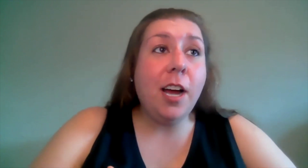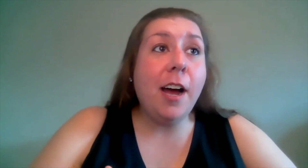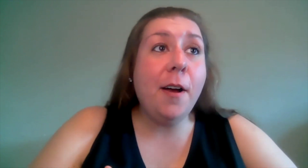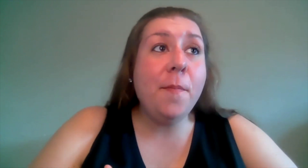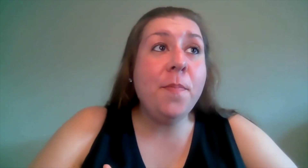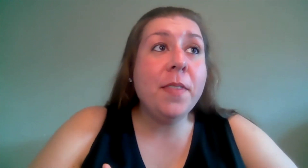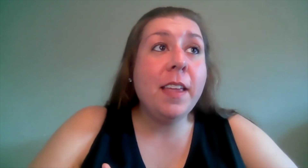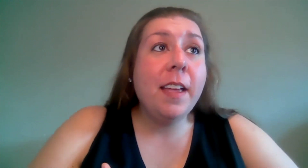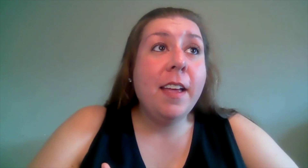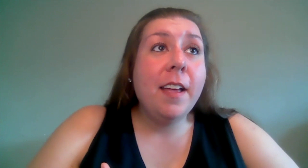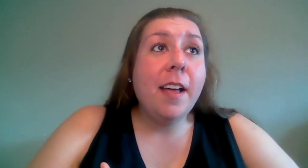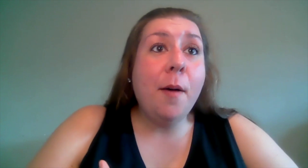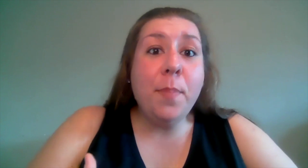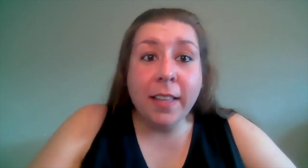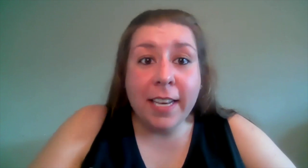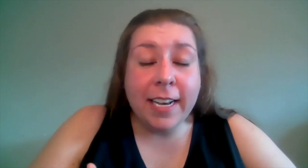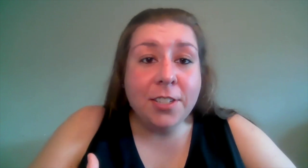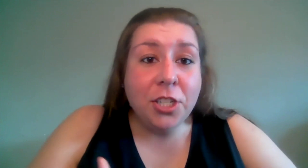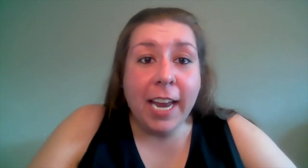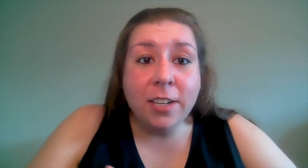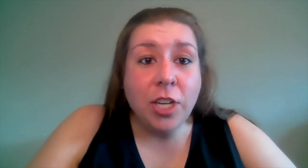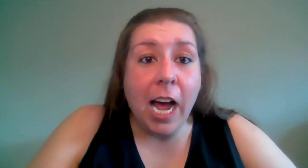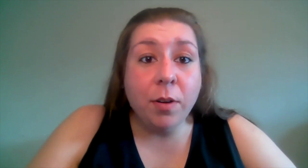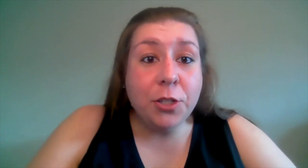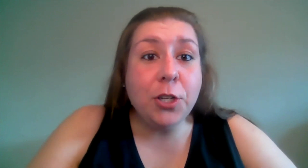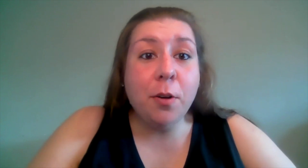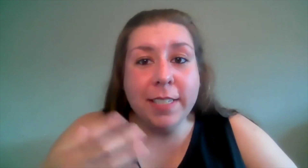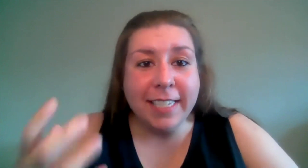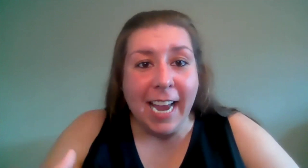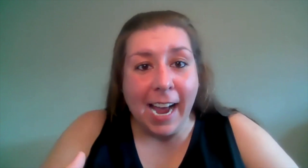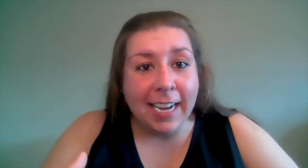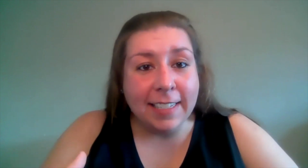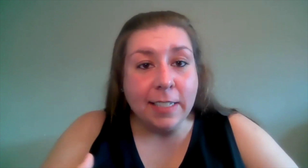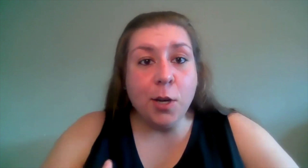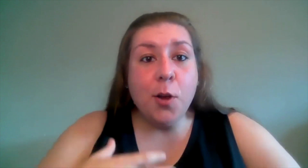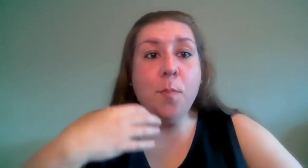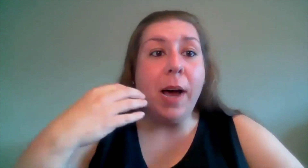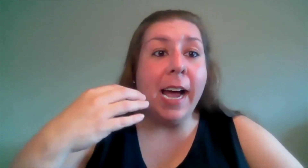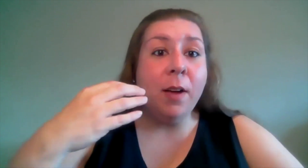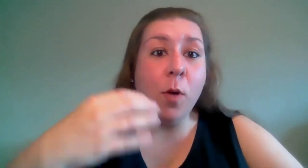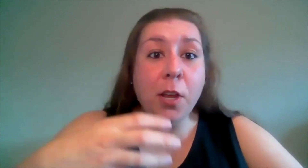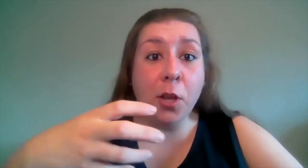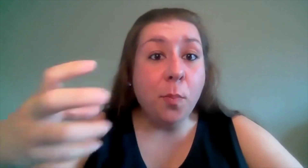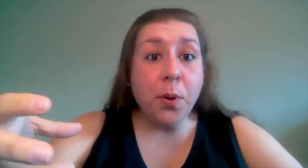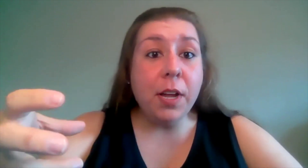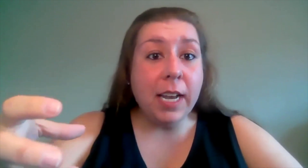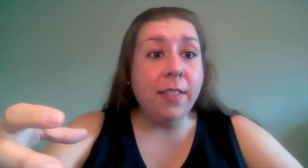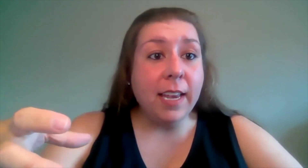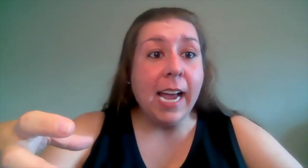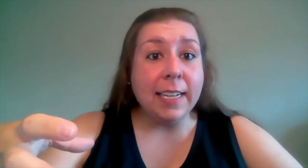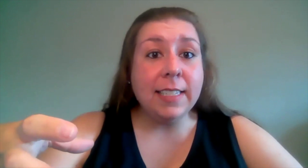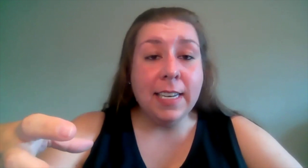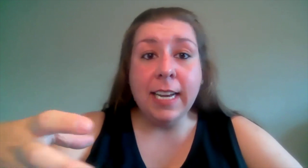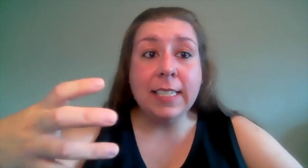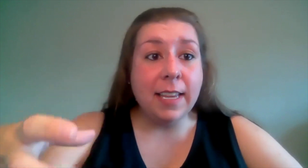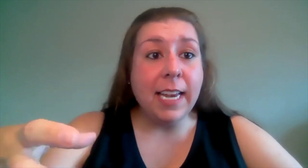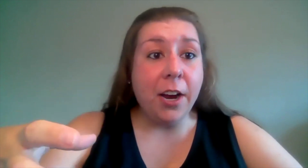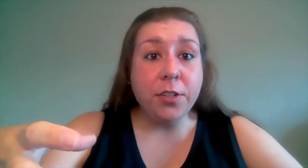um ability to change how a show is cast by what you put in the cast needs and the character